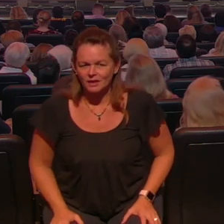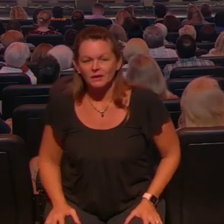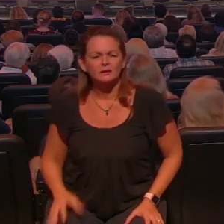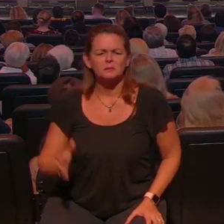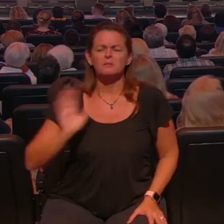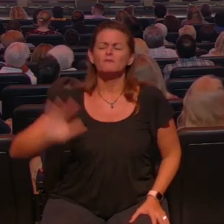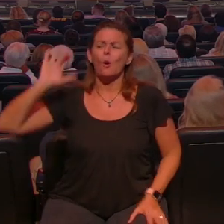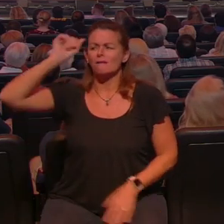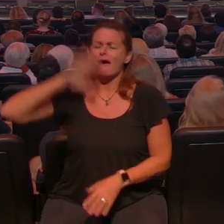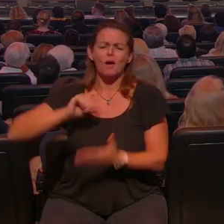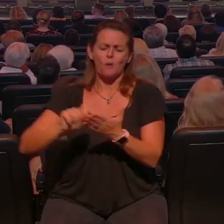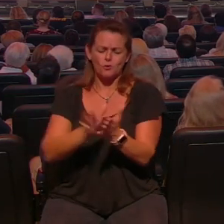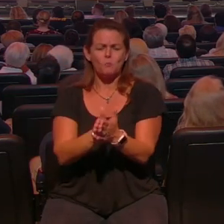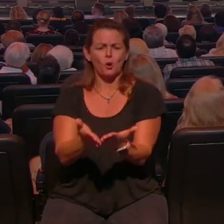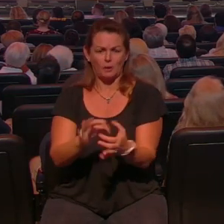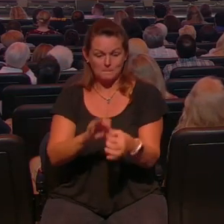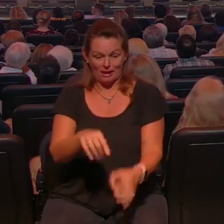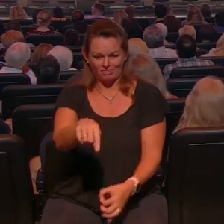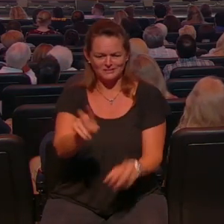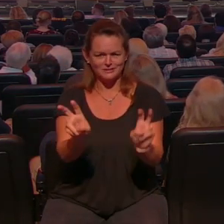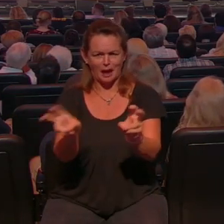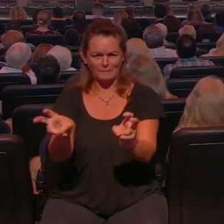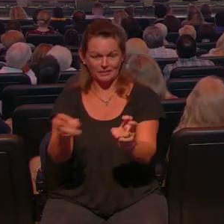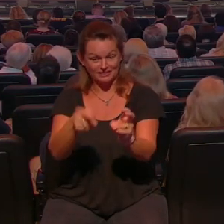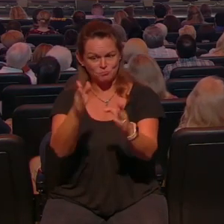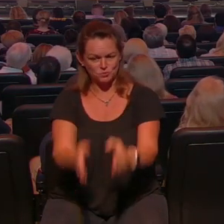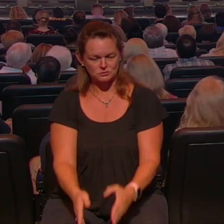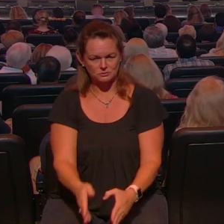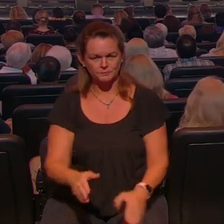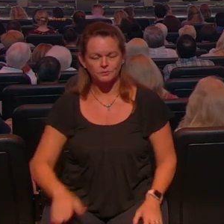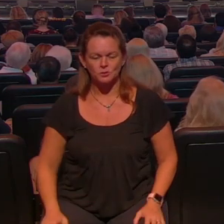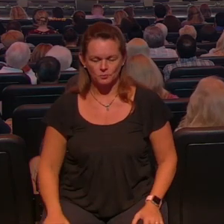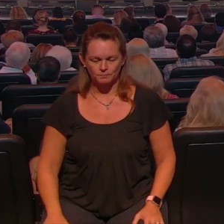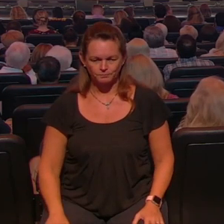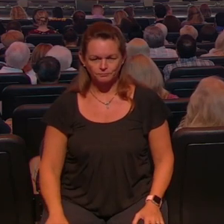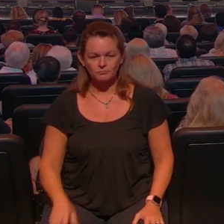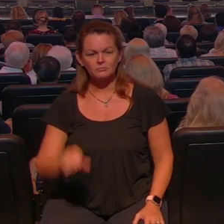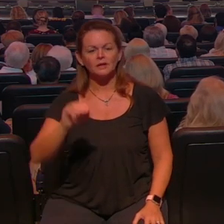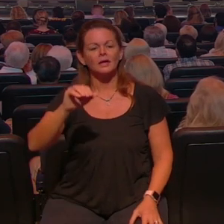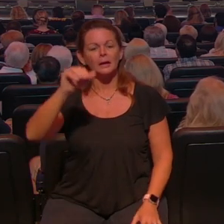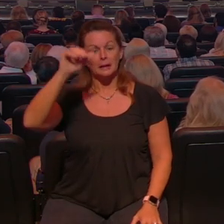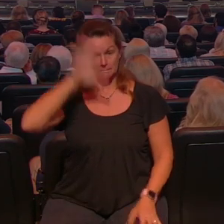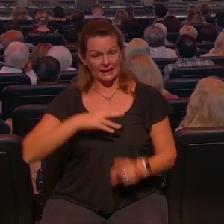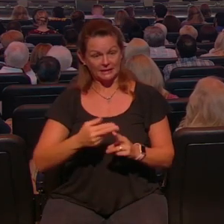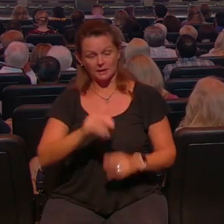he's a great guy and he is a great book uh but first Chronicles 4 verse 9 says now Jabez was more